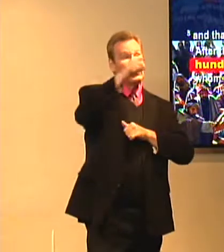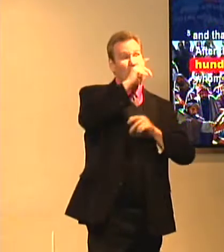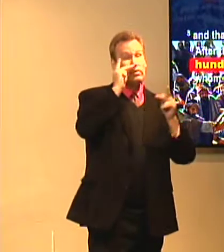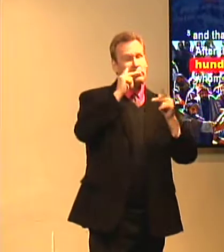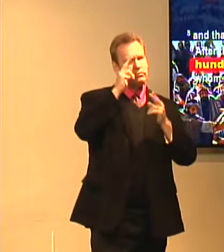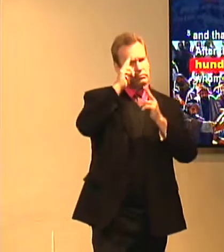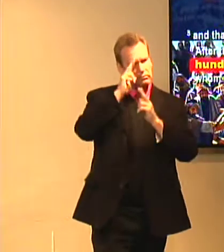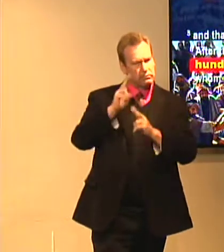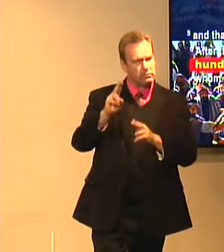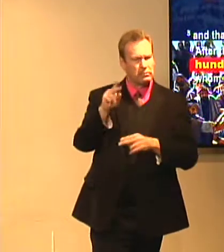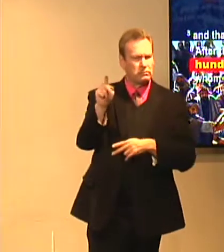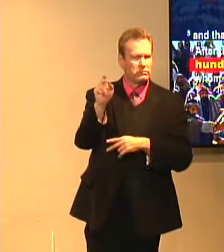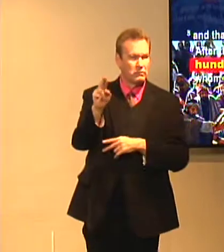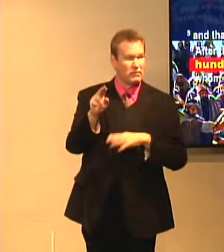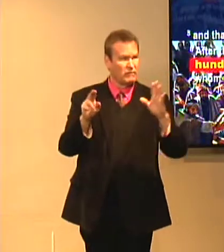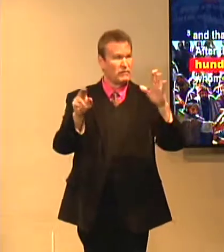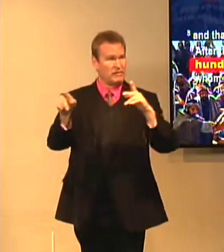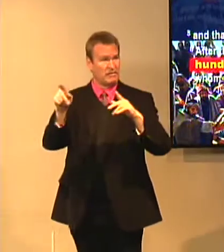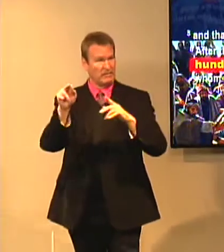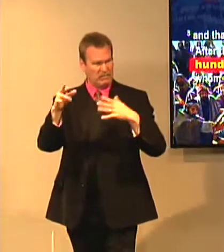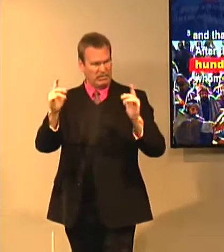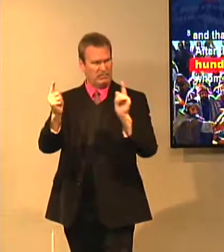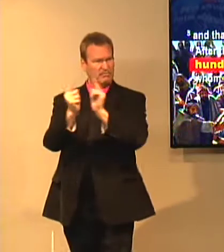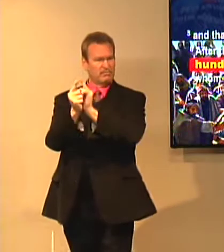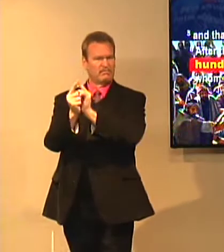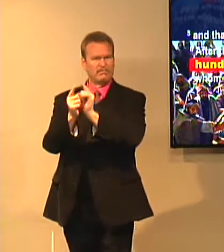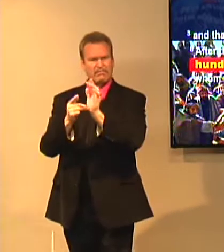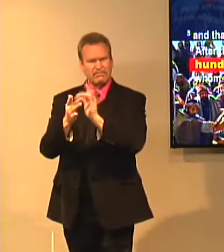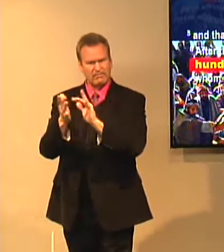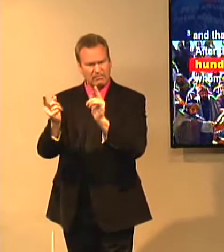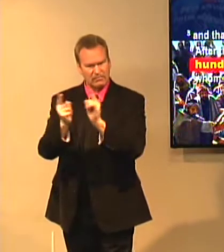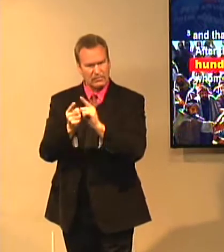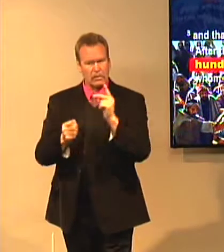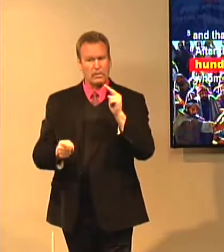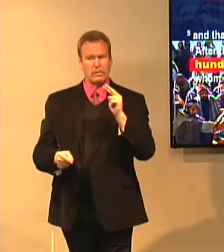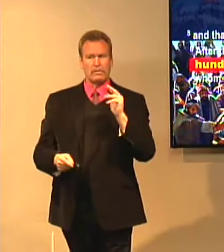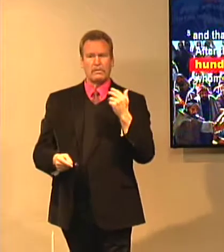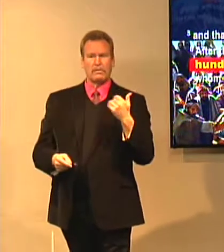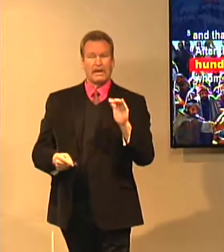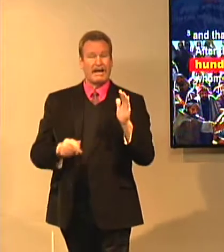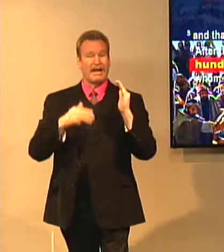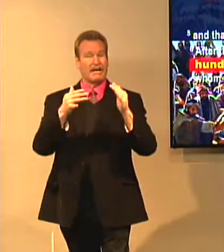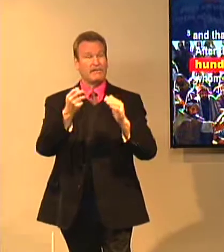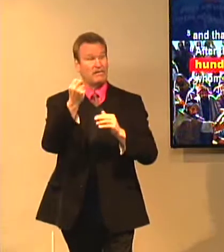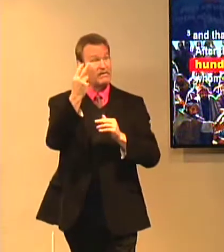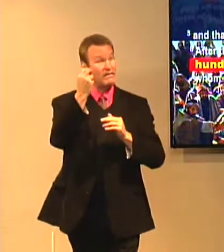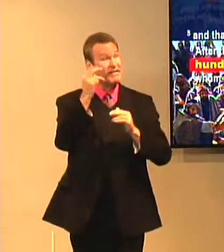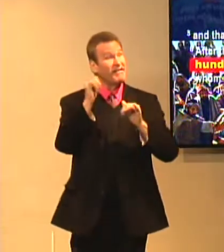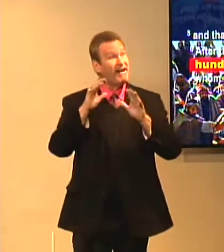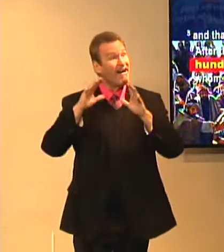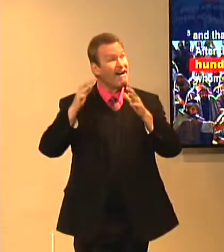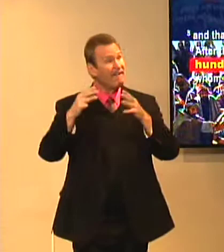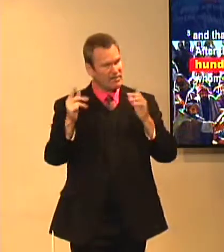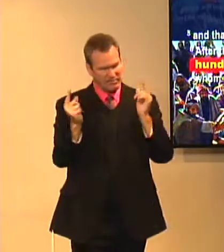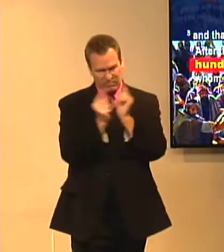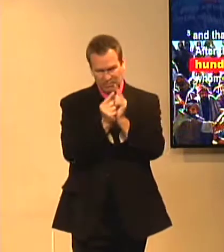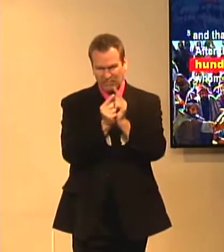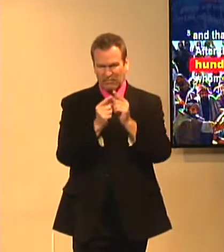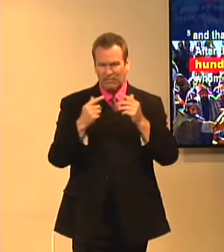the church. And people held him in high regard. And he had gone to him and talked to him and shared that experience